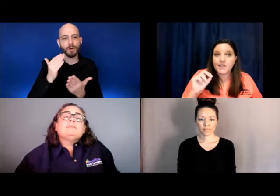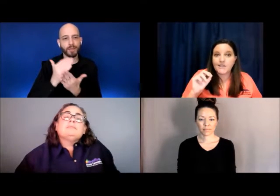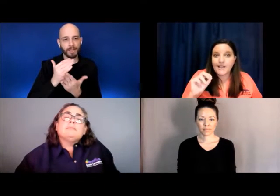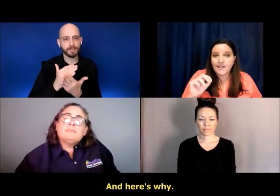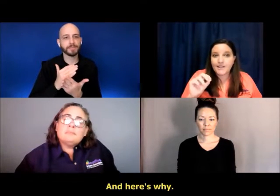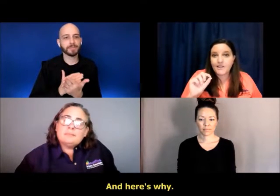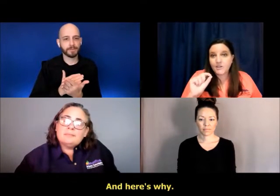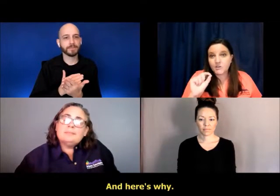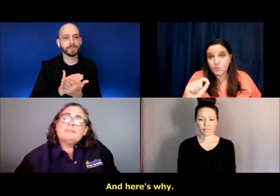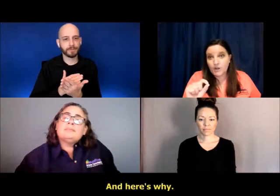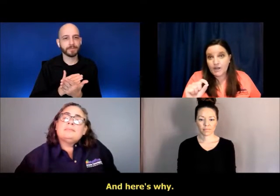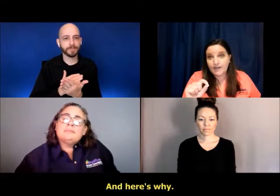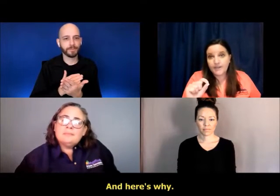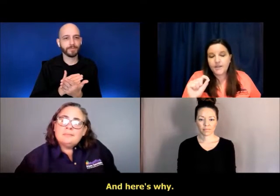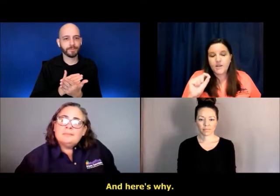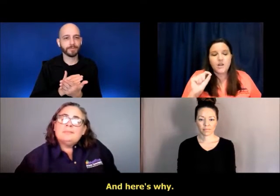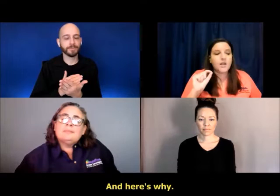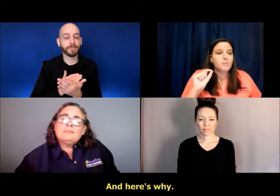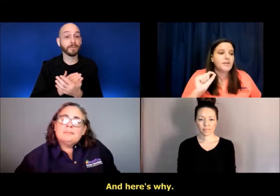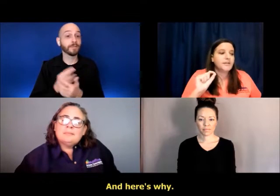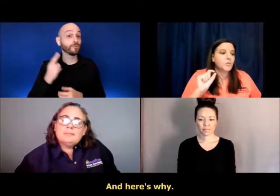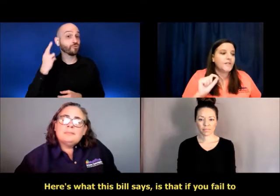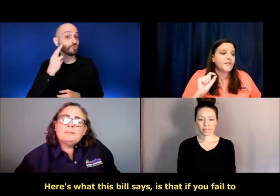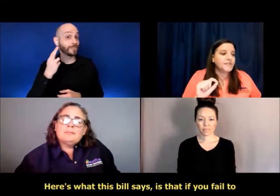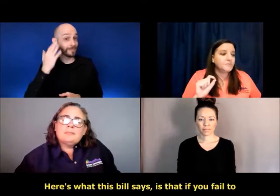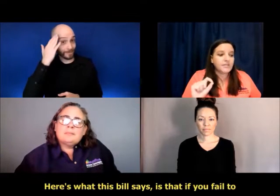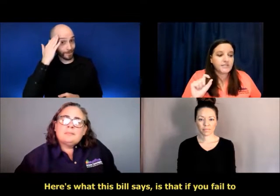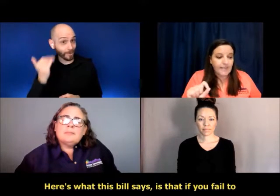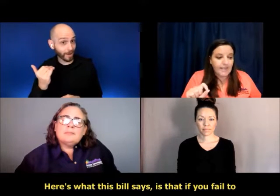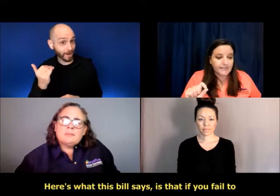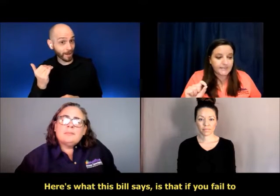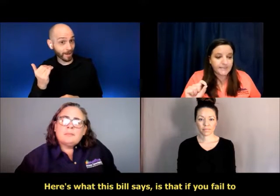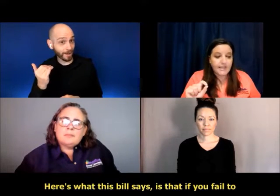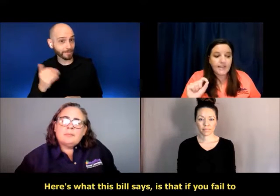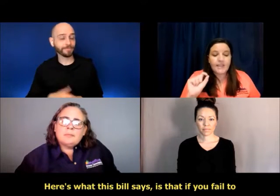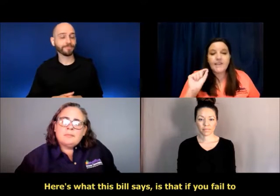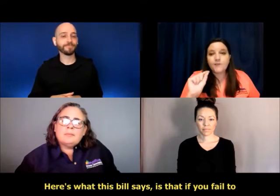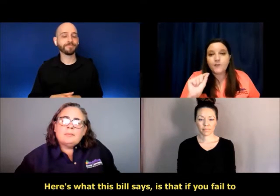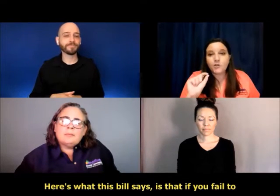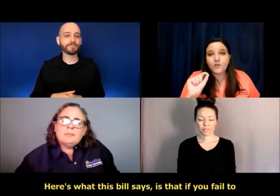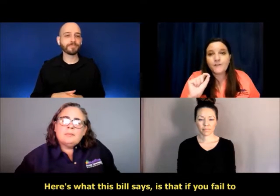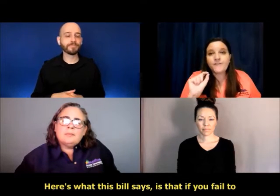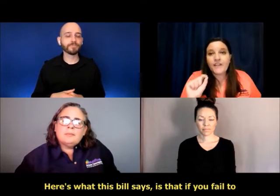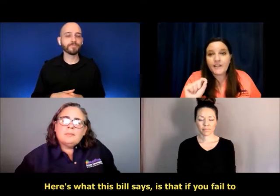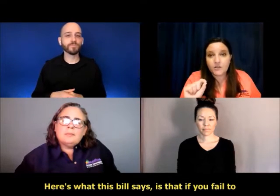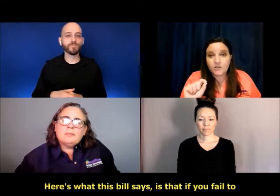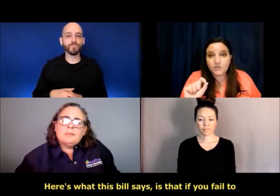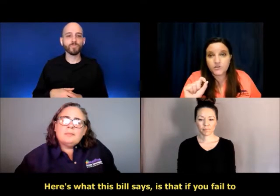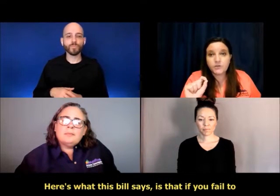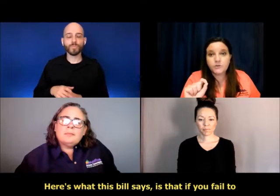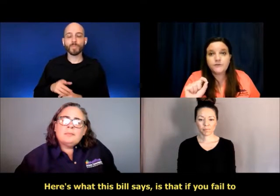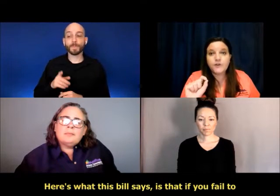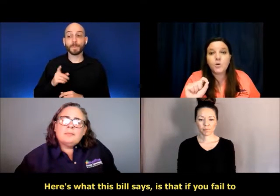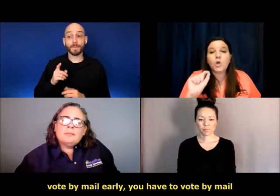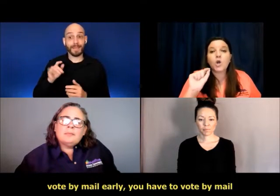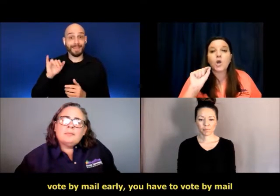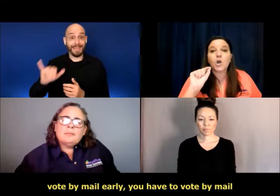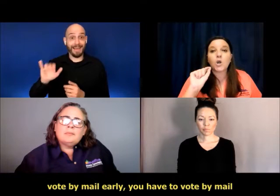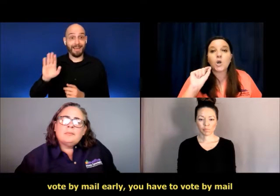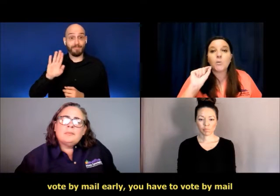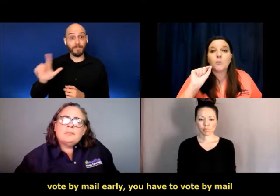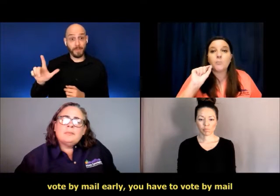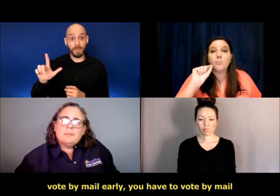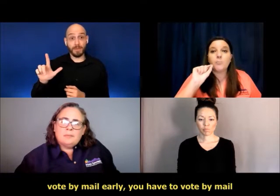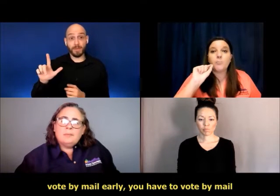And that, and here's why. Because what this bill says is that if you fail to vote